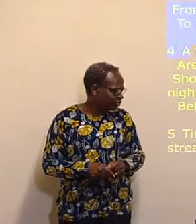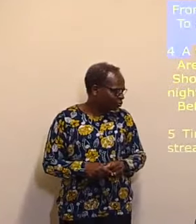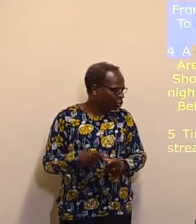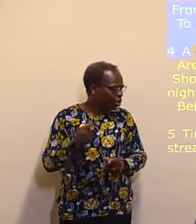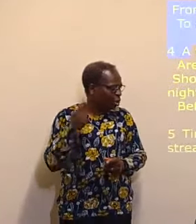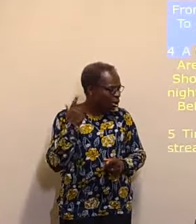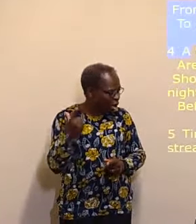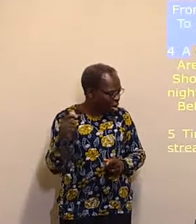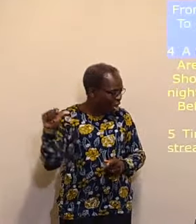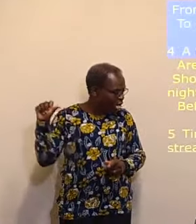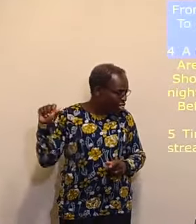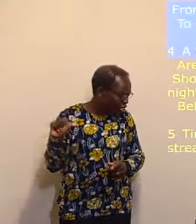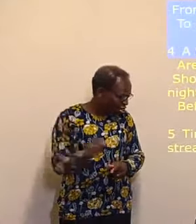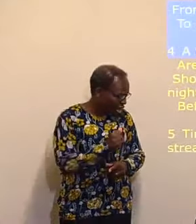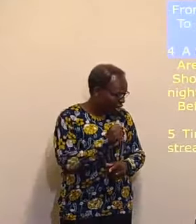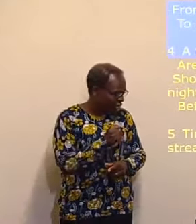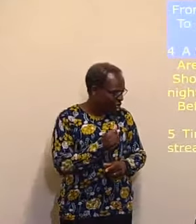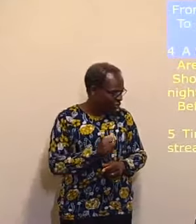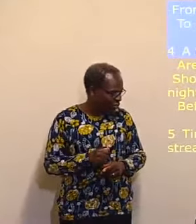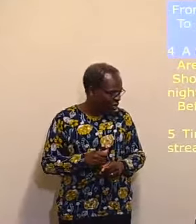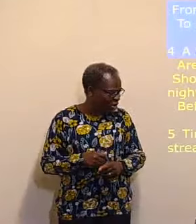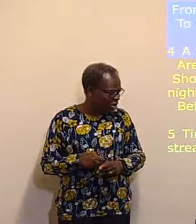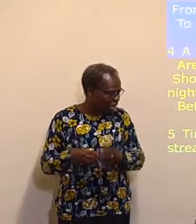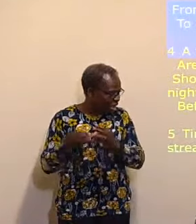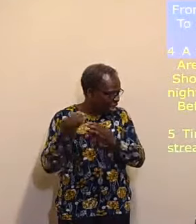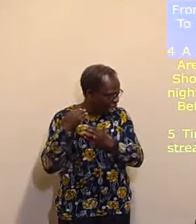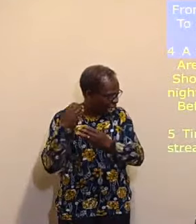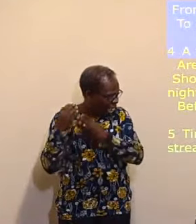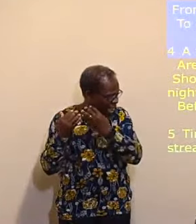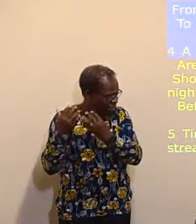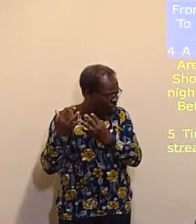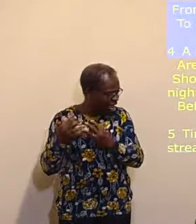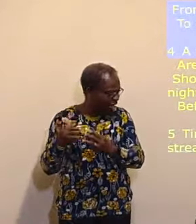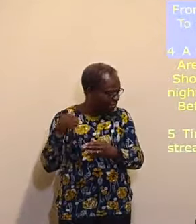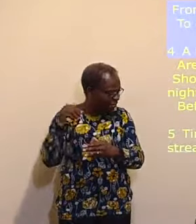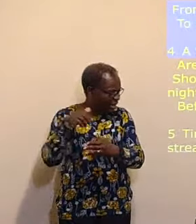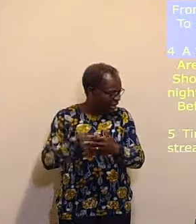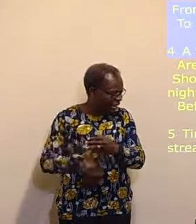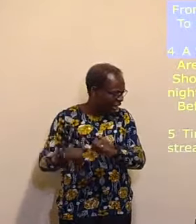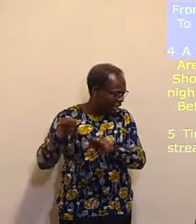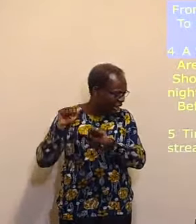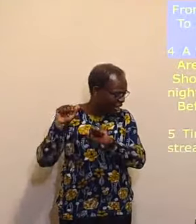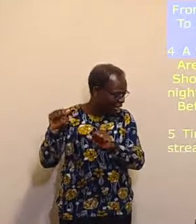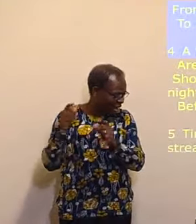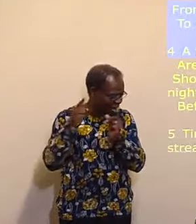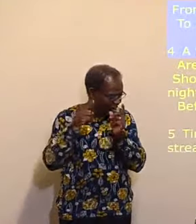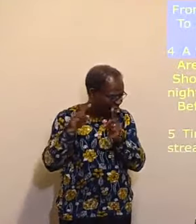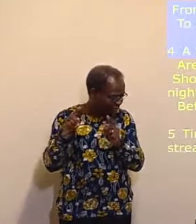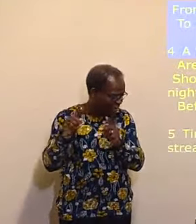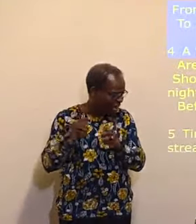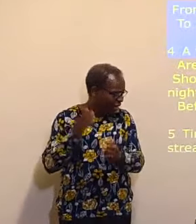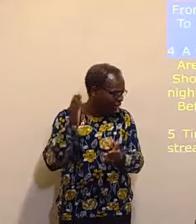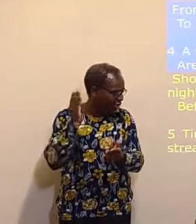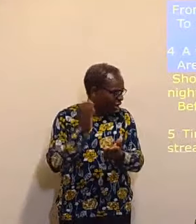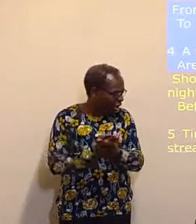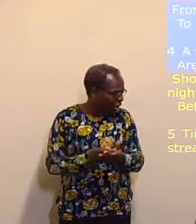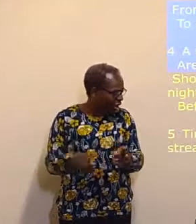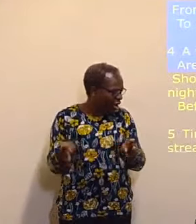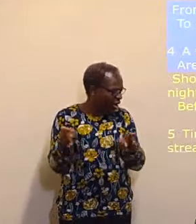The thorns and ages in thy sight Are